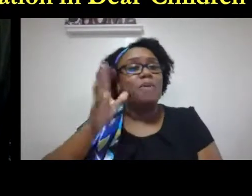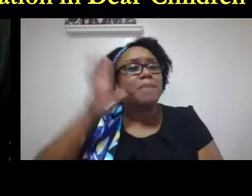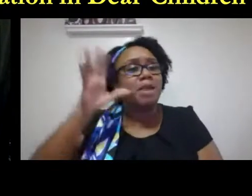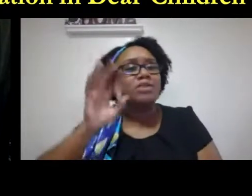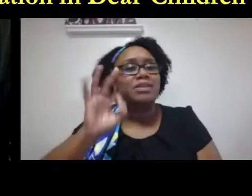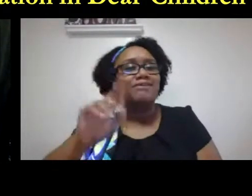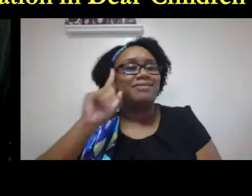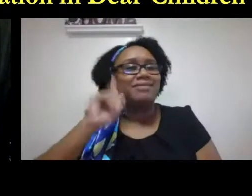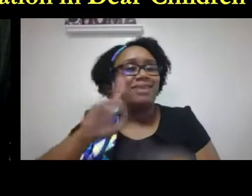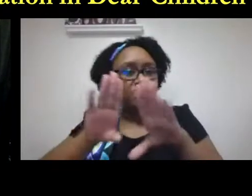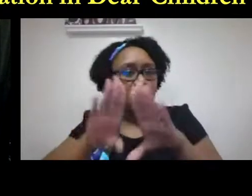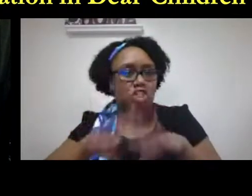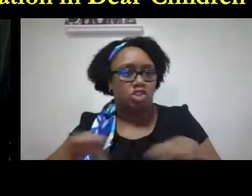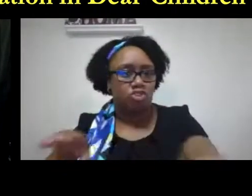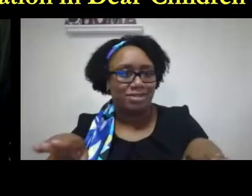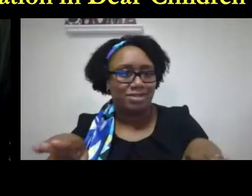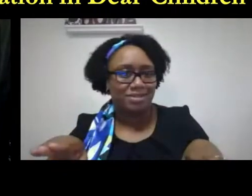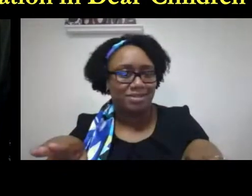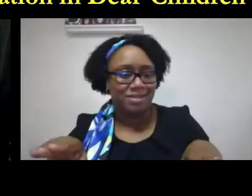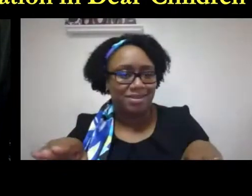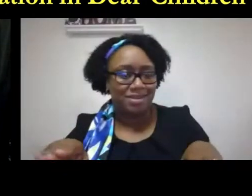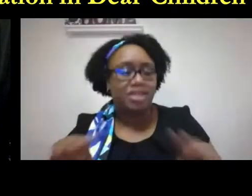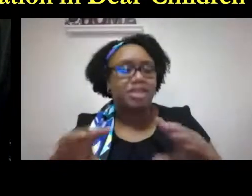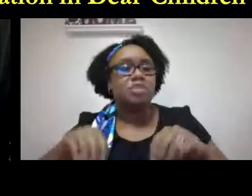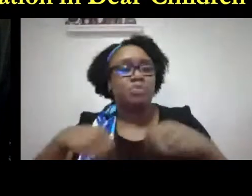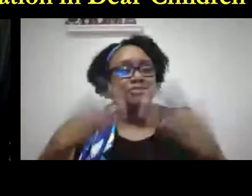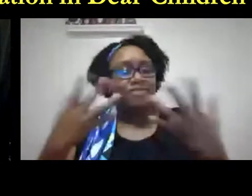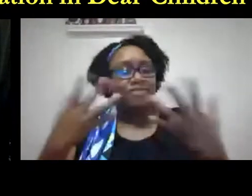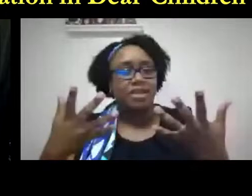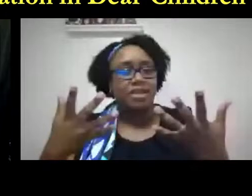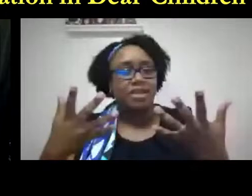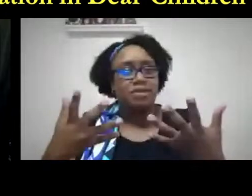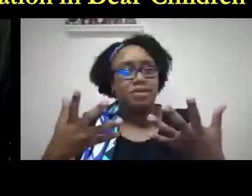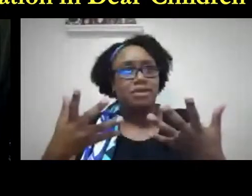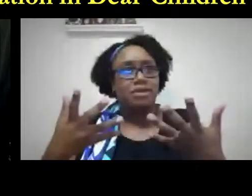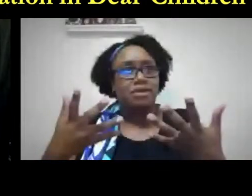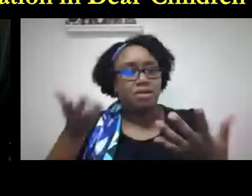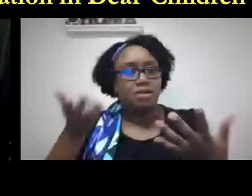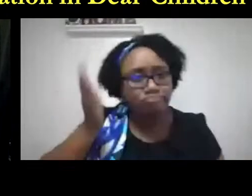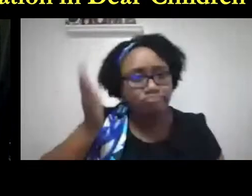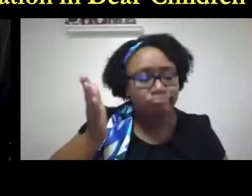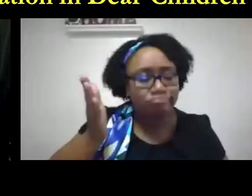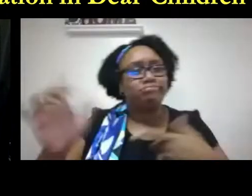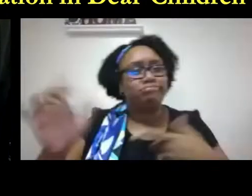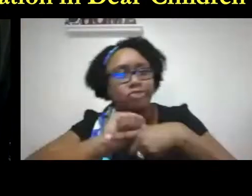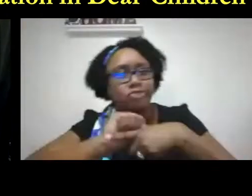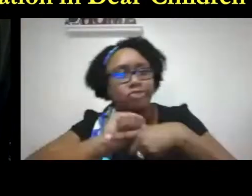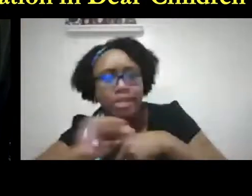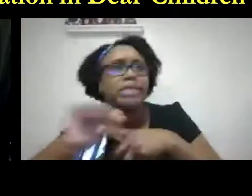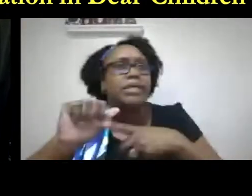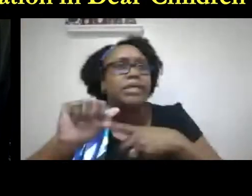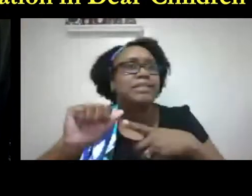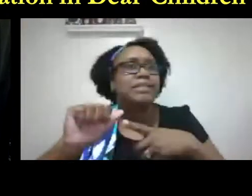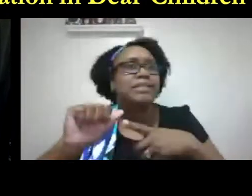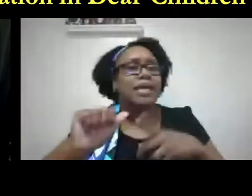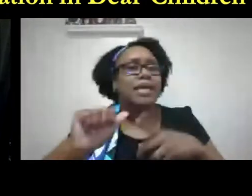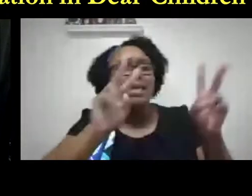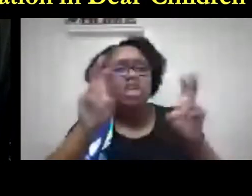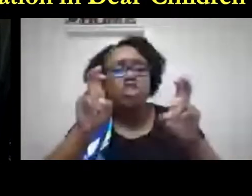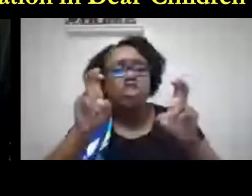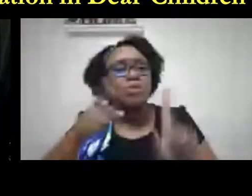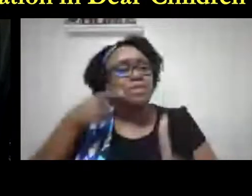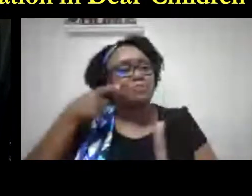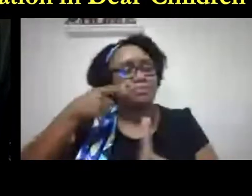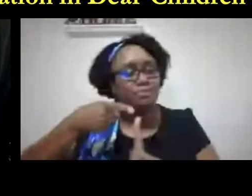also set up a special section for parents of deaf children in order to